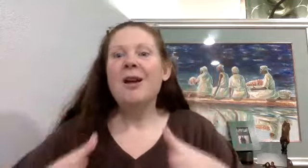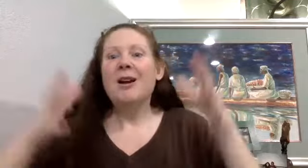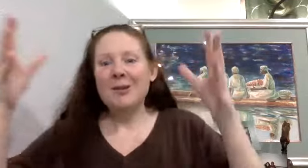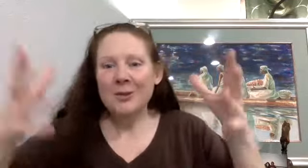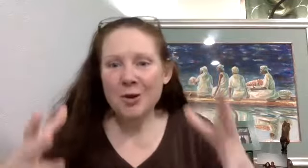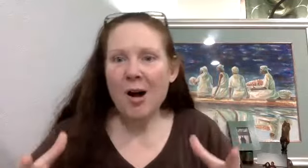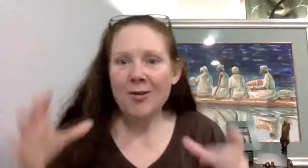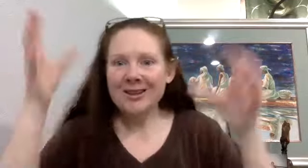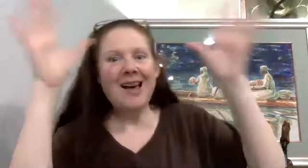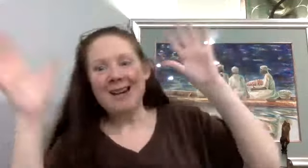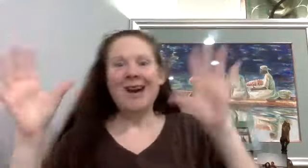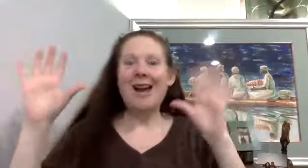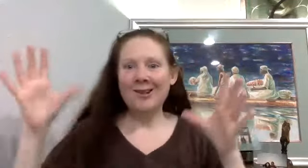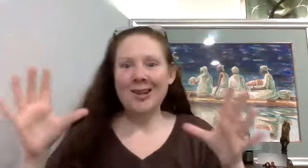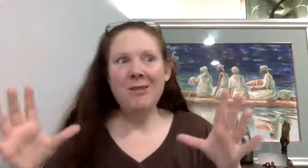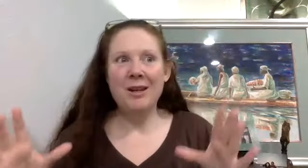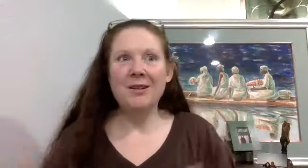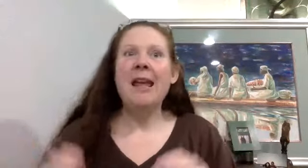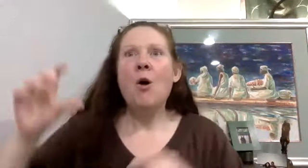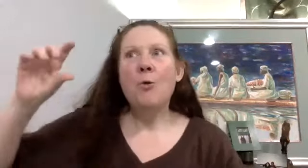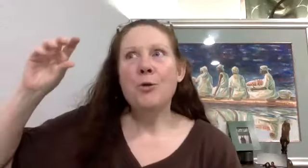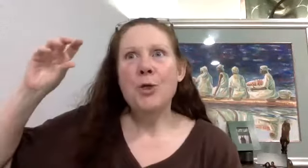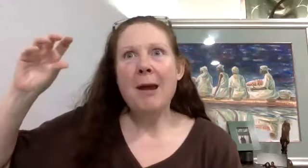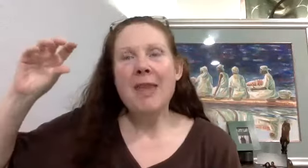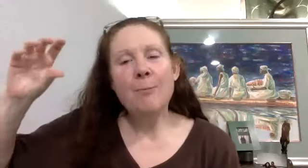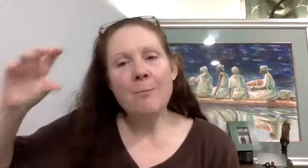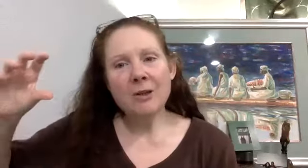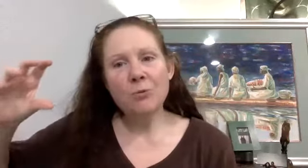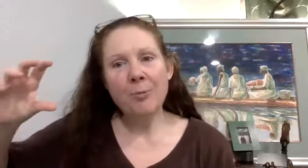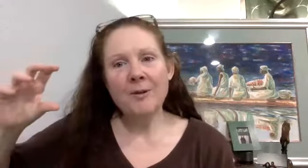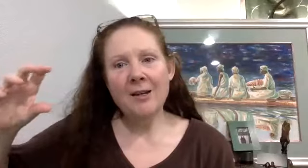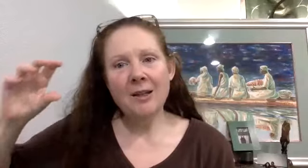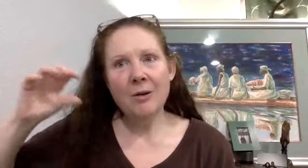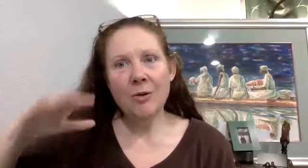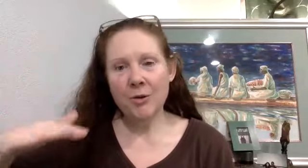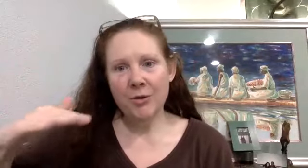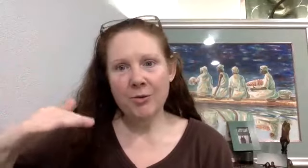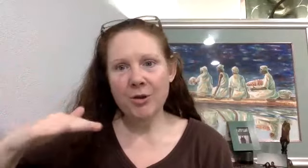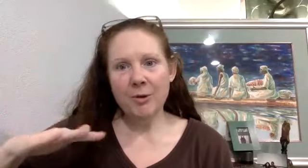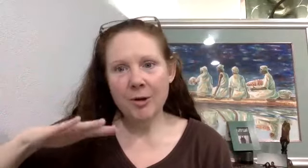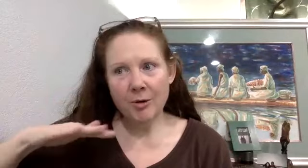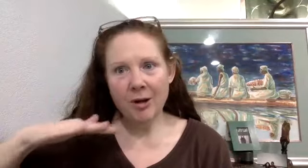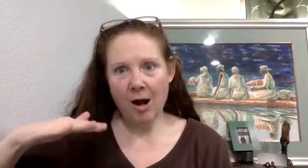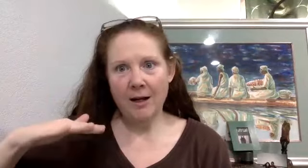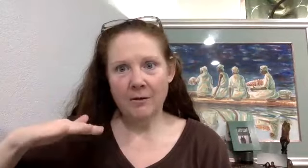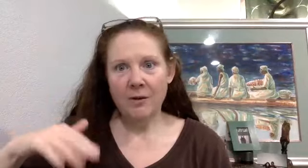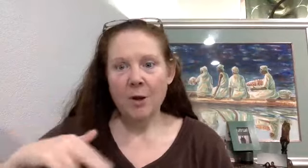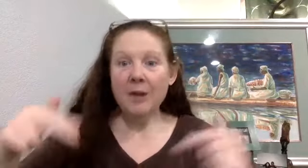consume all this la-di-da entertainment. They misrepresented their audience. Because